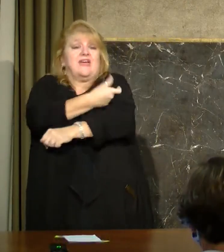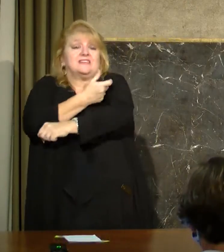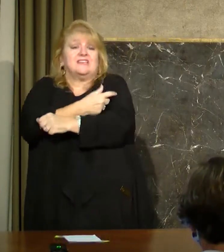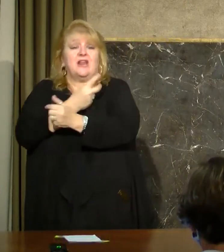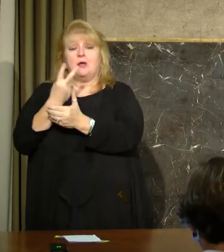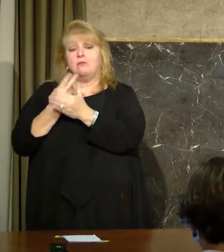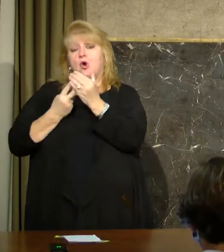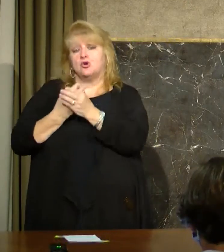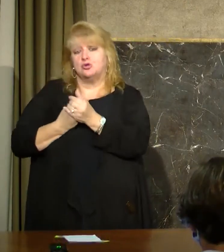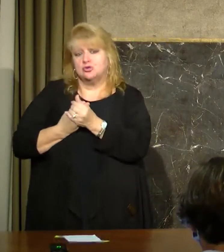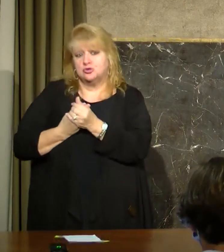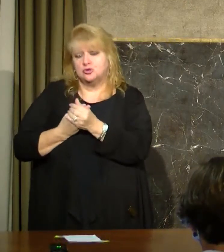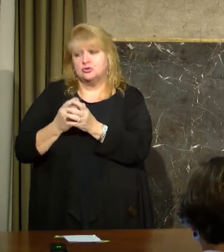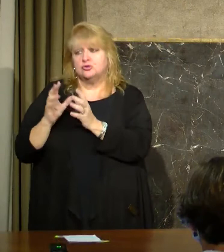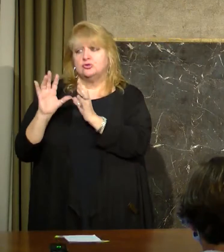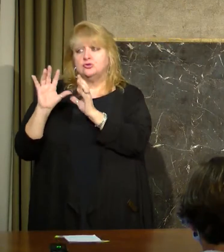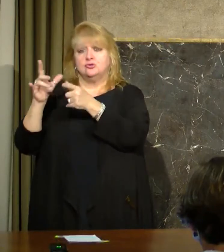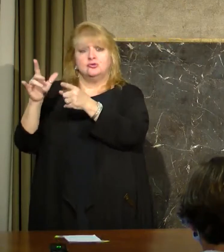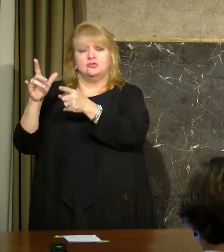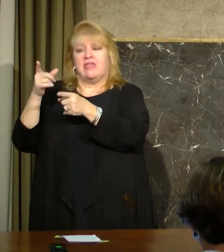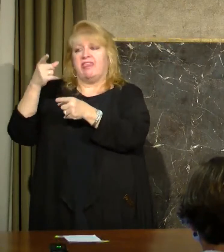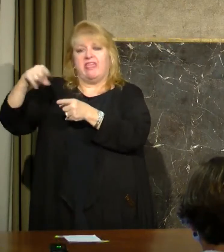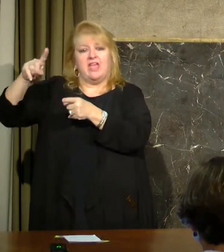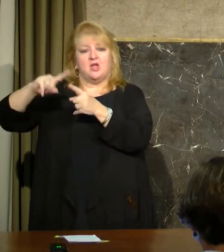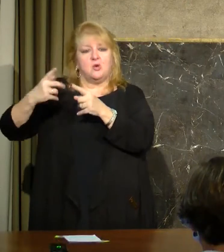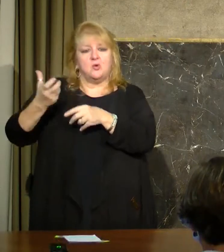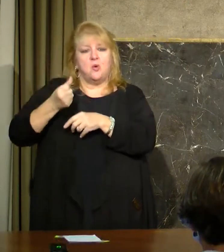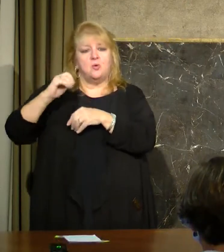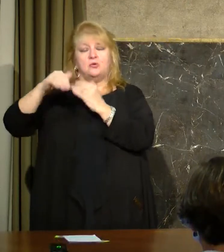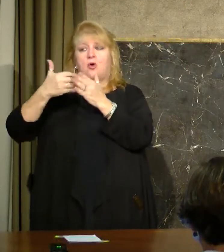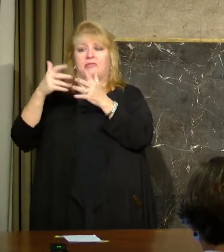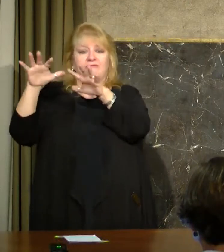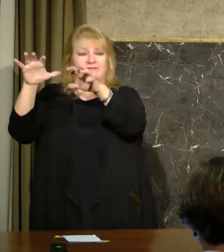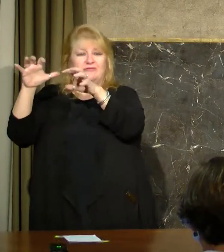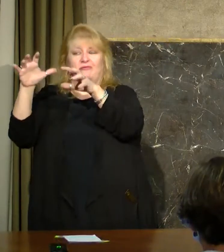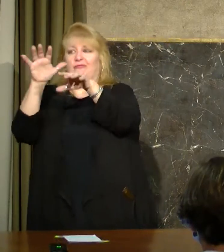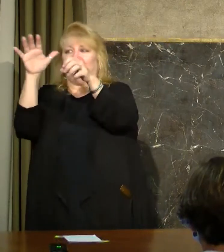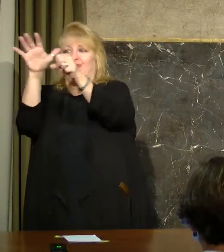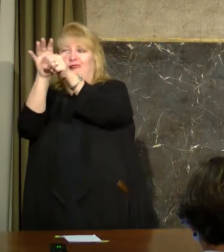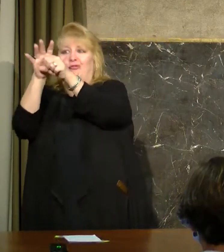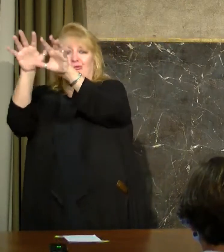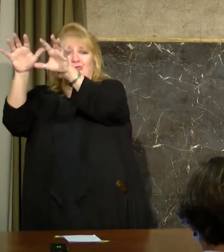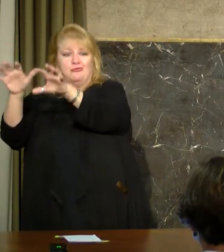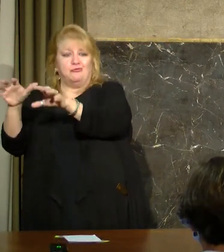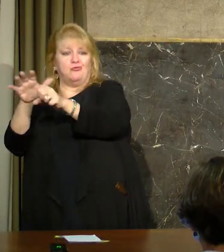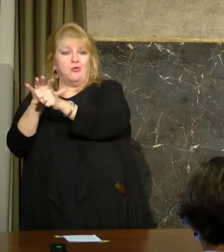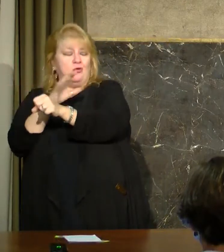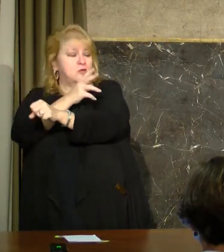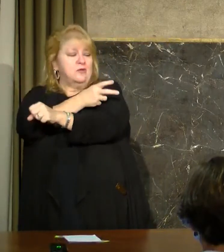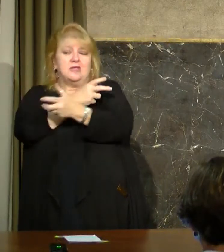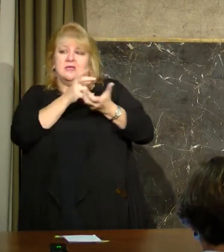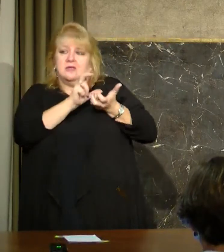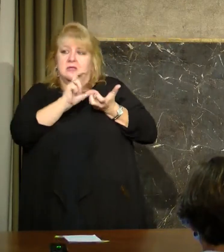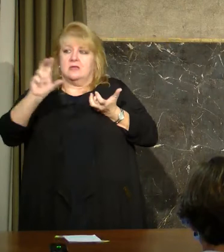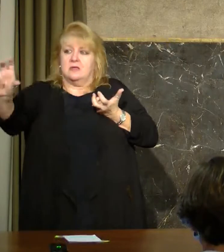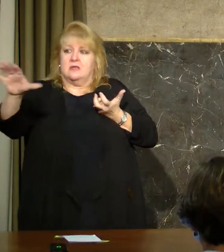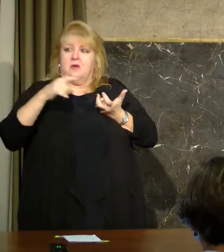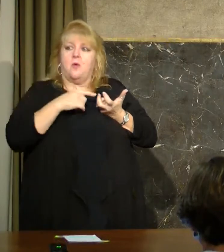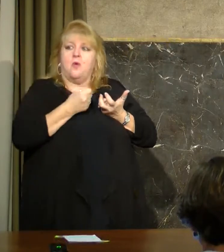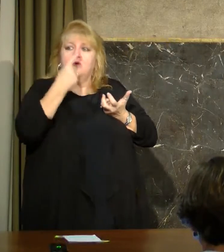that we would not be able to hold part of their allocation for subsequent shipments. Basically what we're going to ship out now,